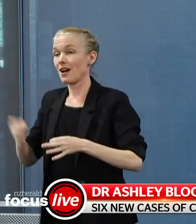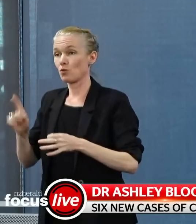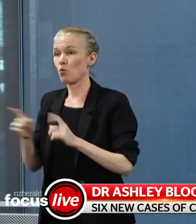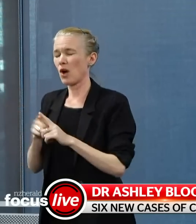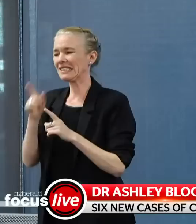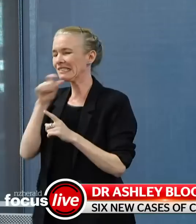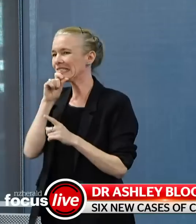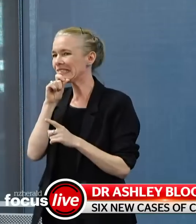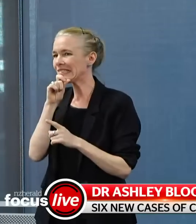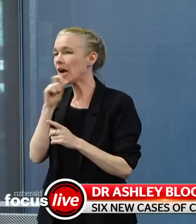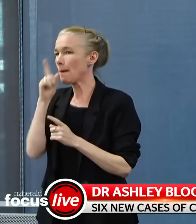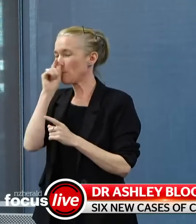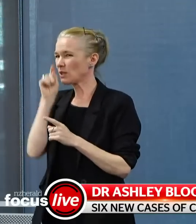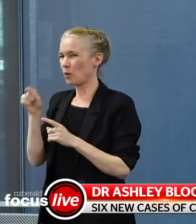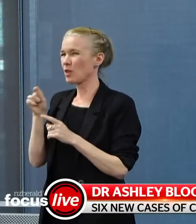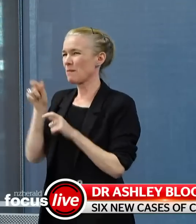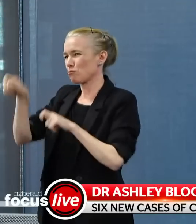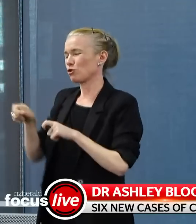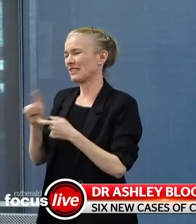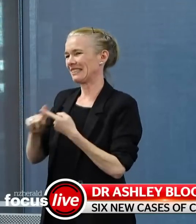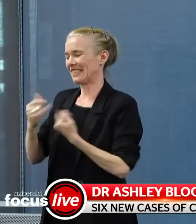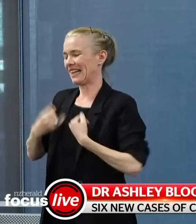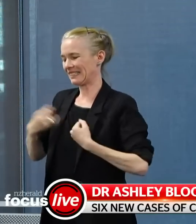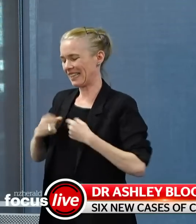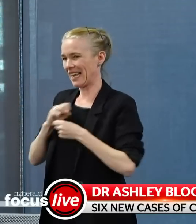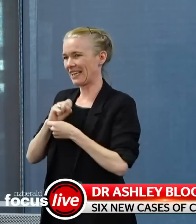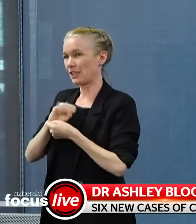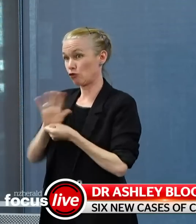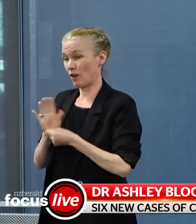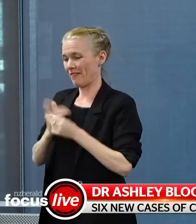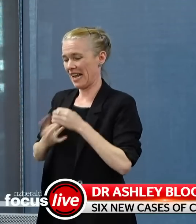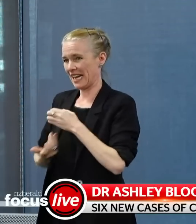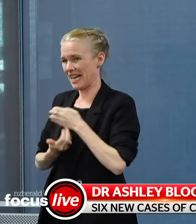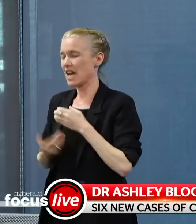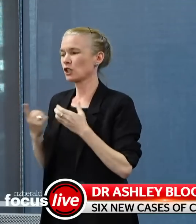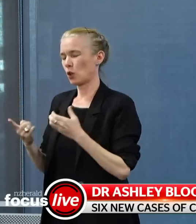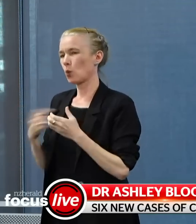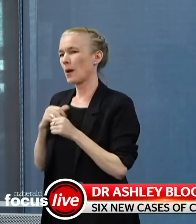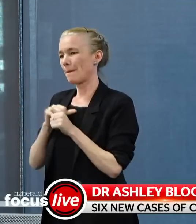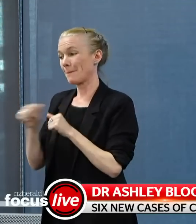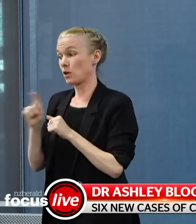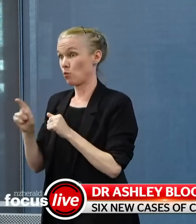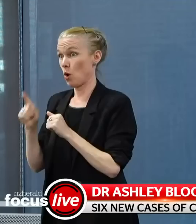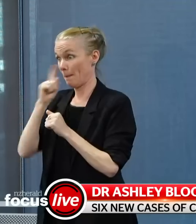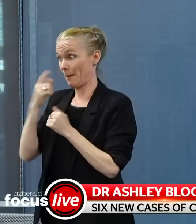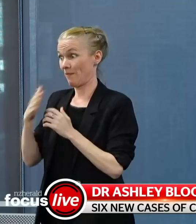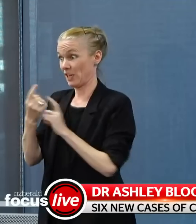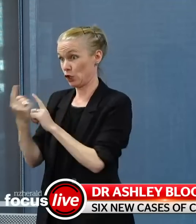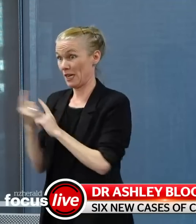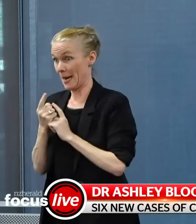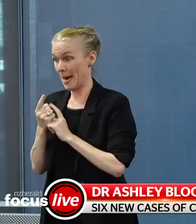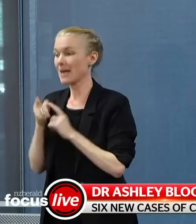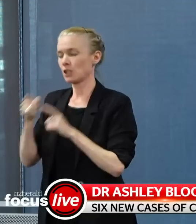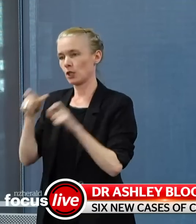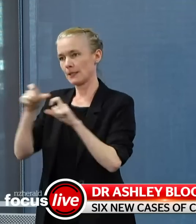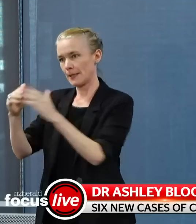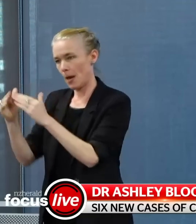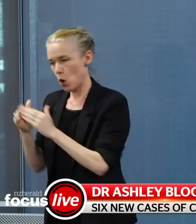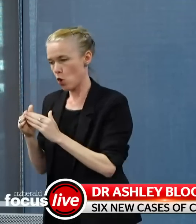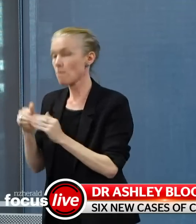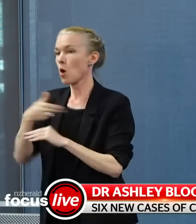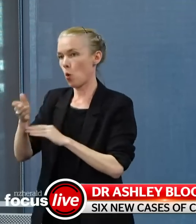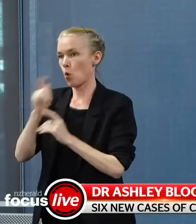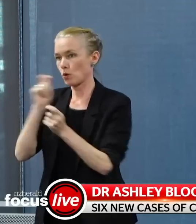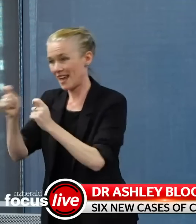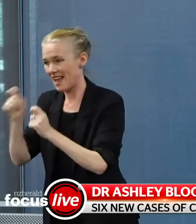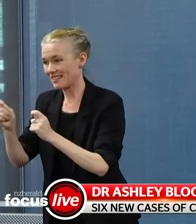as if it could be a live case, and so his immediate close contacts were also re-isolated with him and tested, and all their tests came back